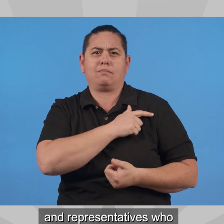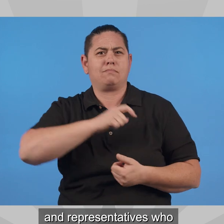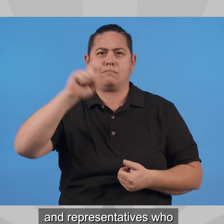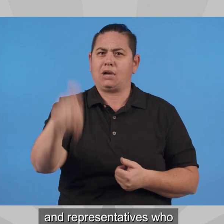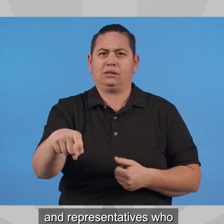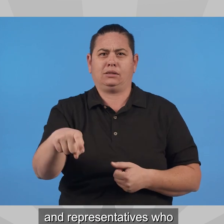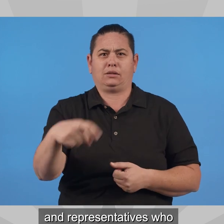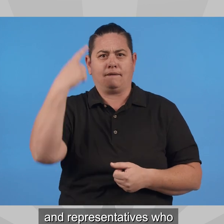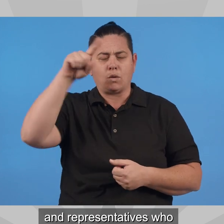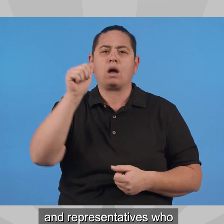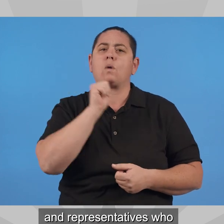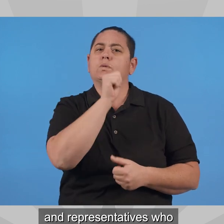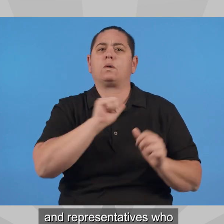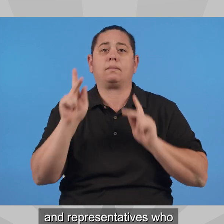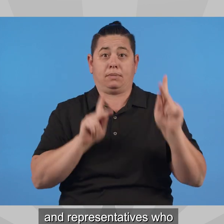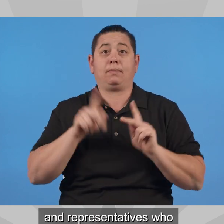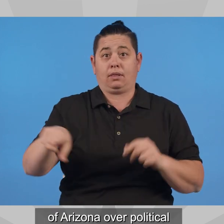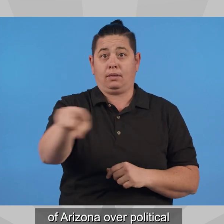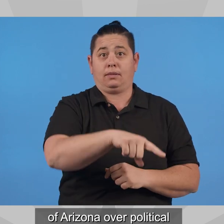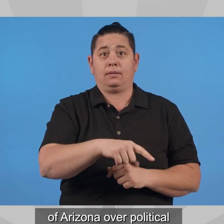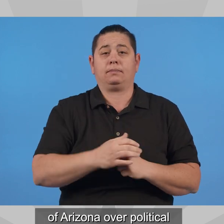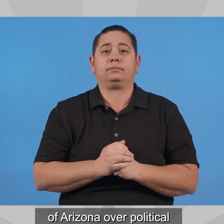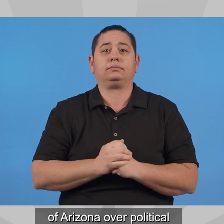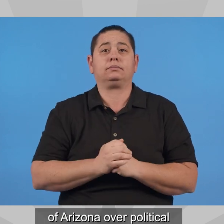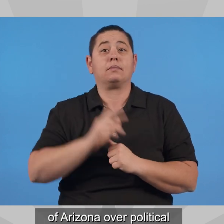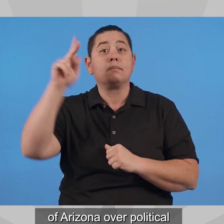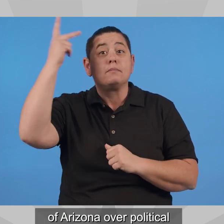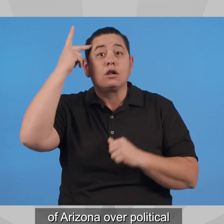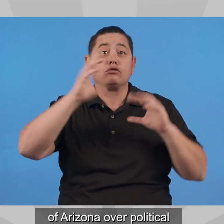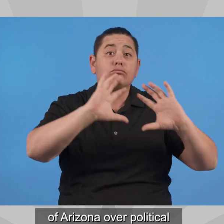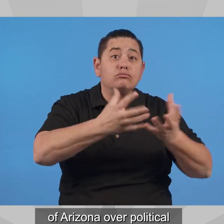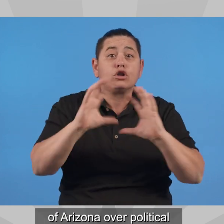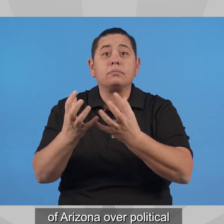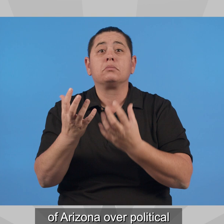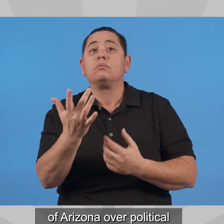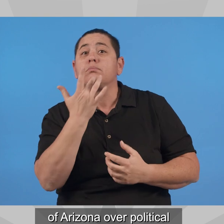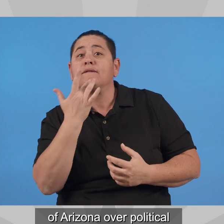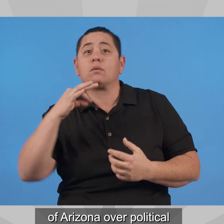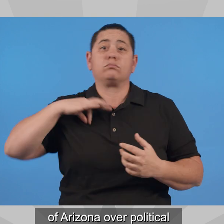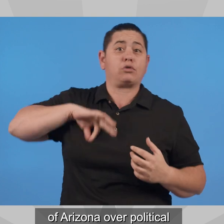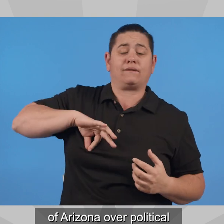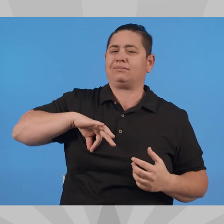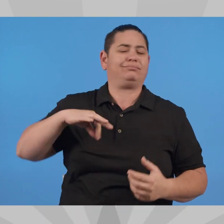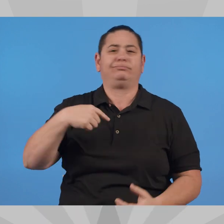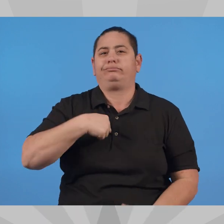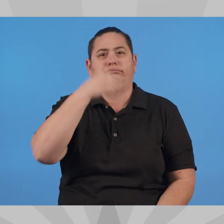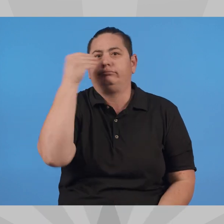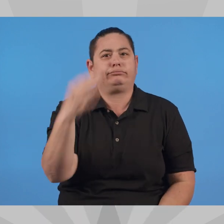and representatives who will be loyal to the people of Arizona over political parties or special interests.